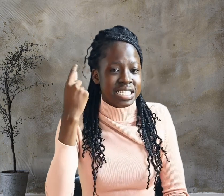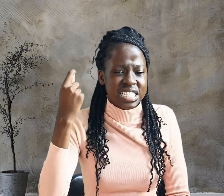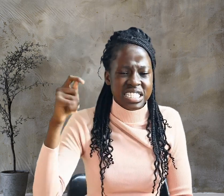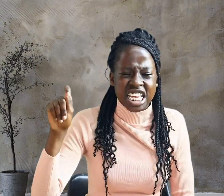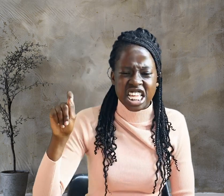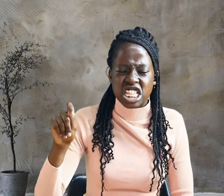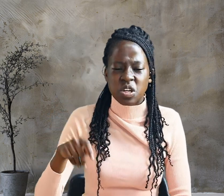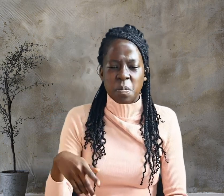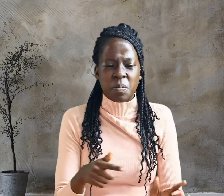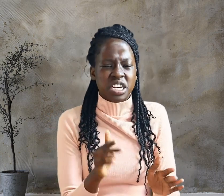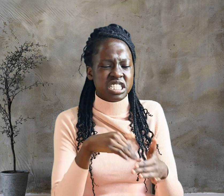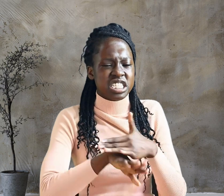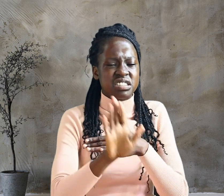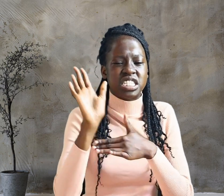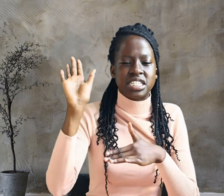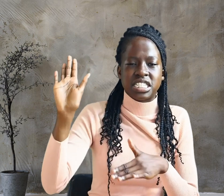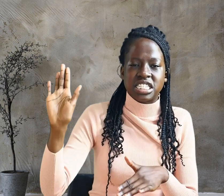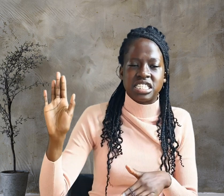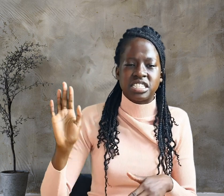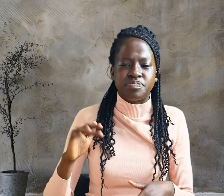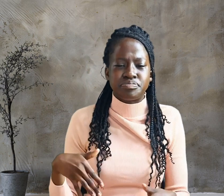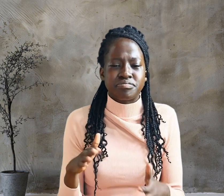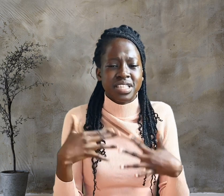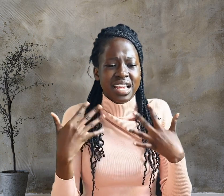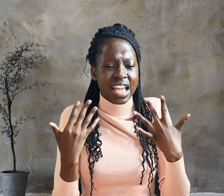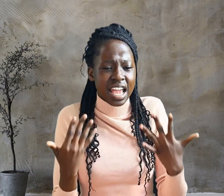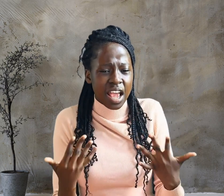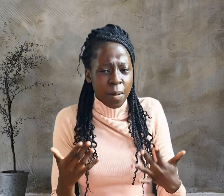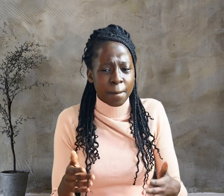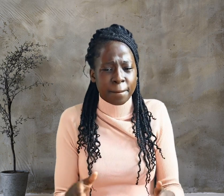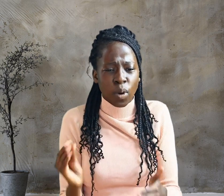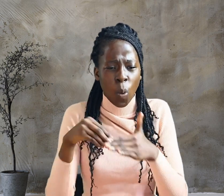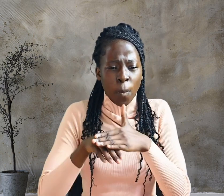in his hands and put my finger where the nails were,